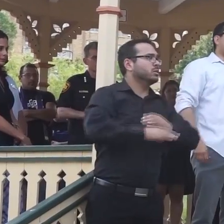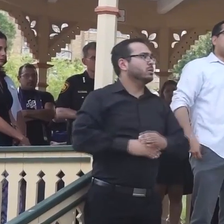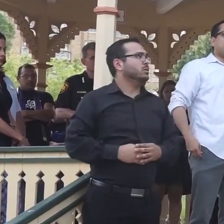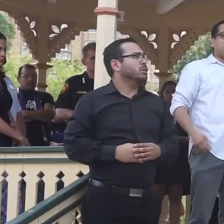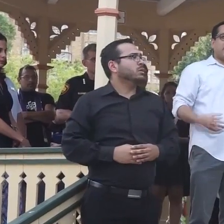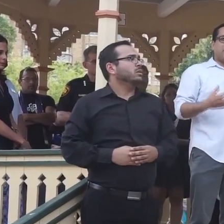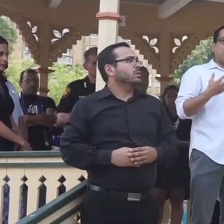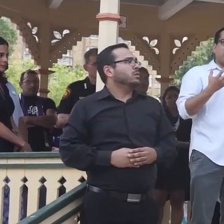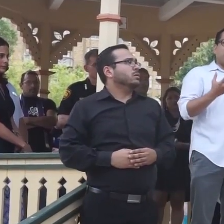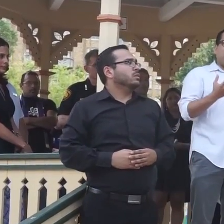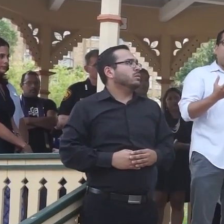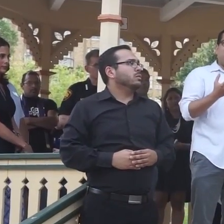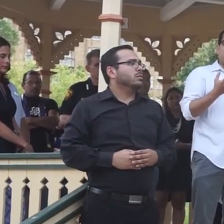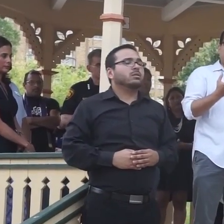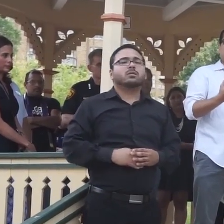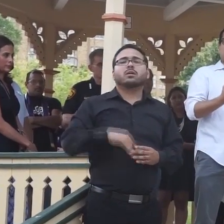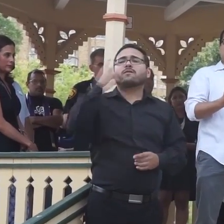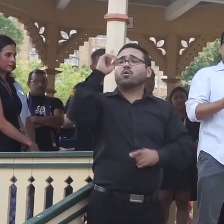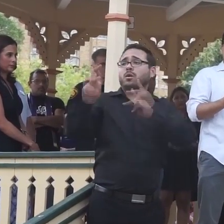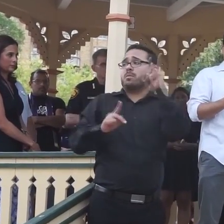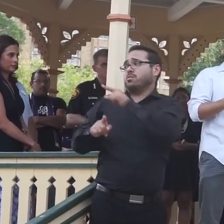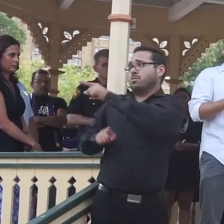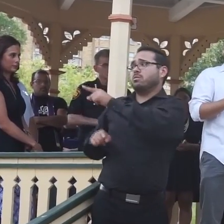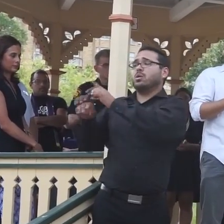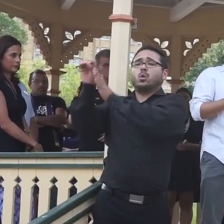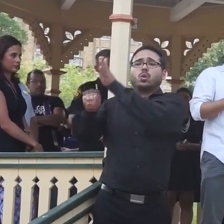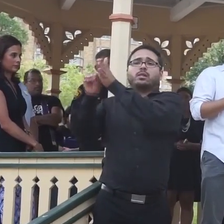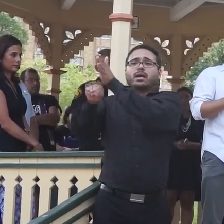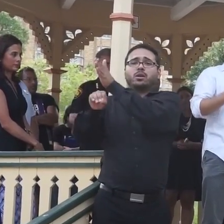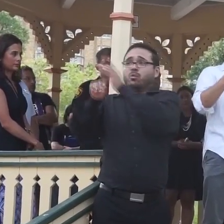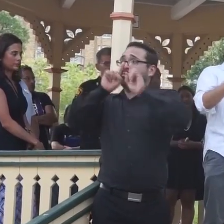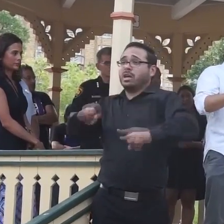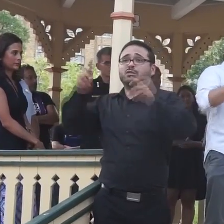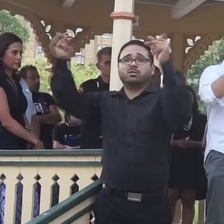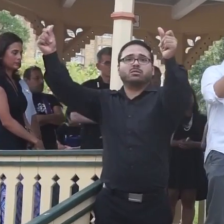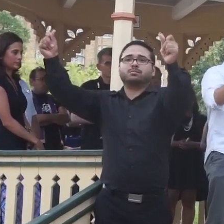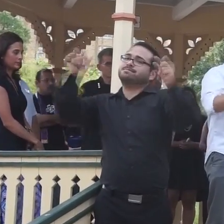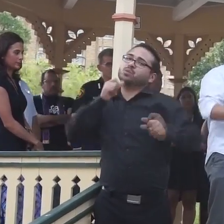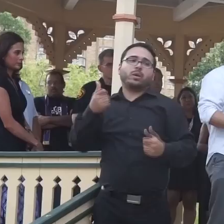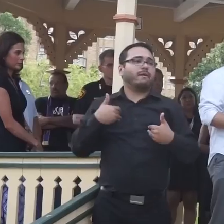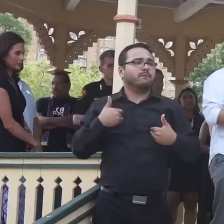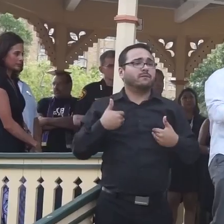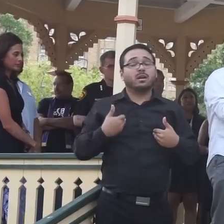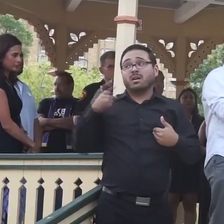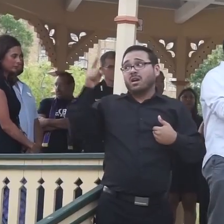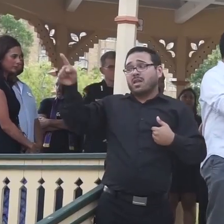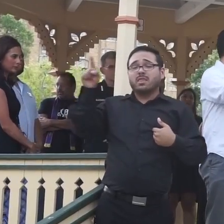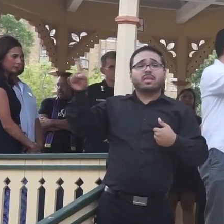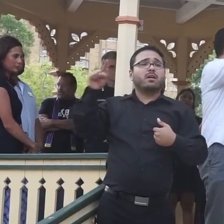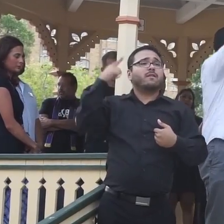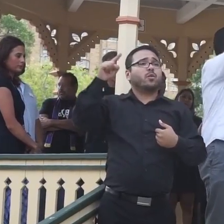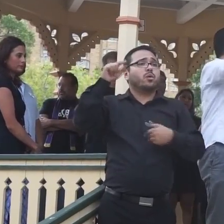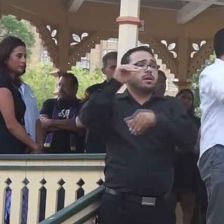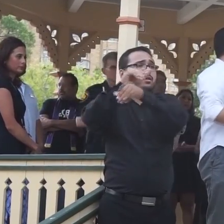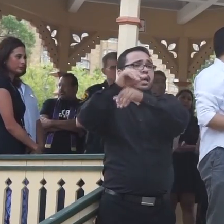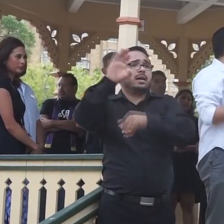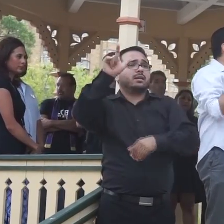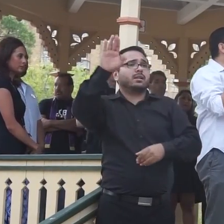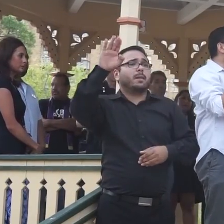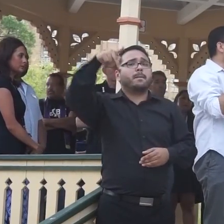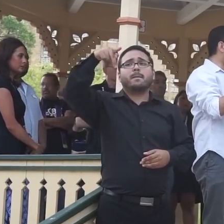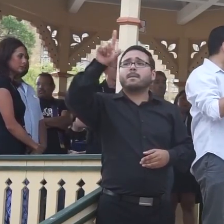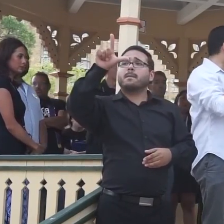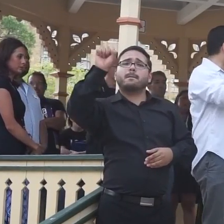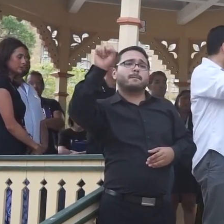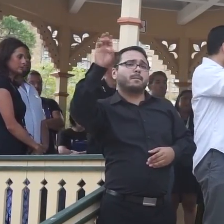And for the people in Orlando, we don't have a good answer. And for the people at the Pulse nightclub, we don't have a good answer. But